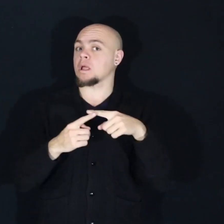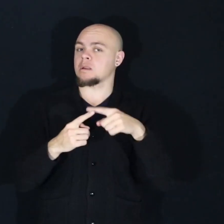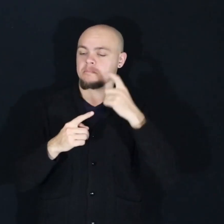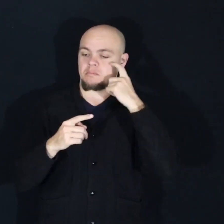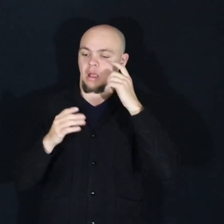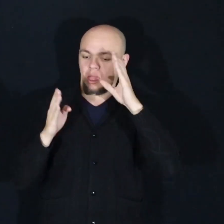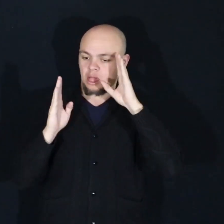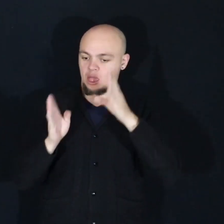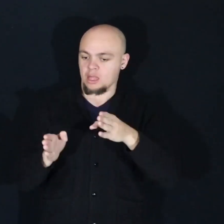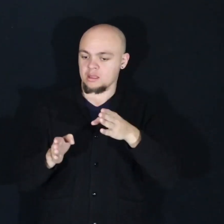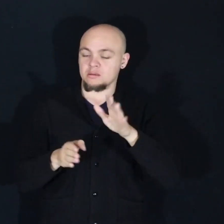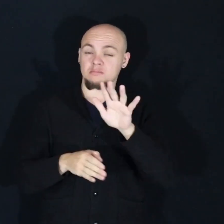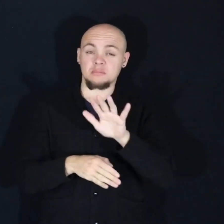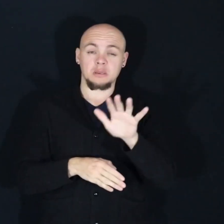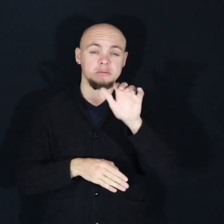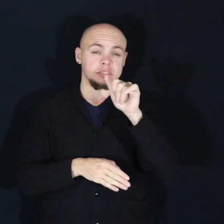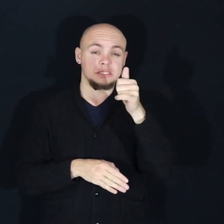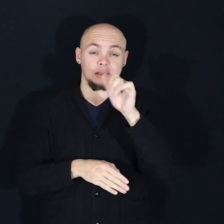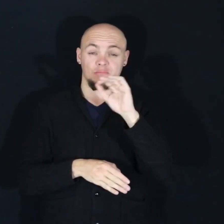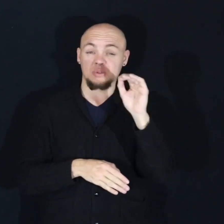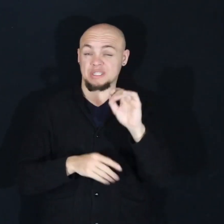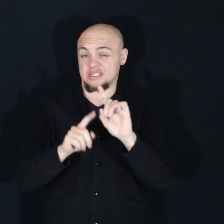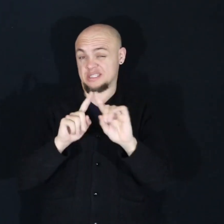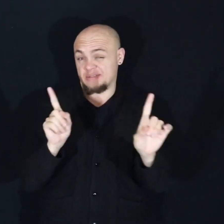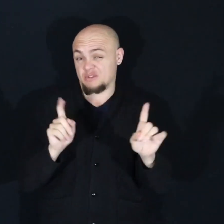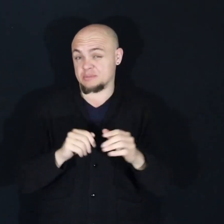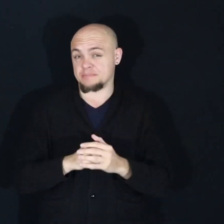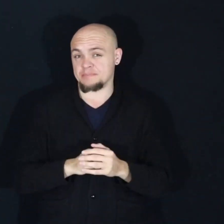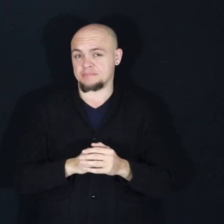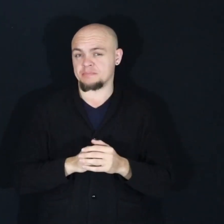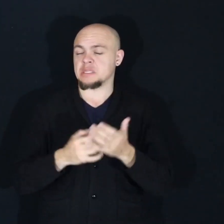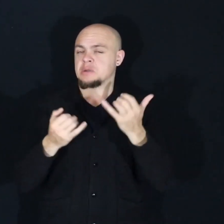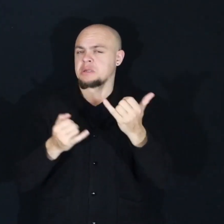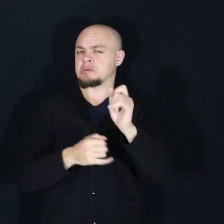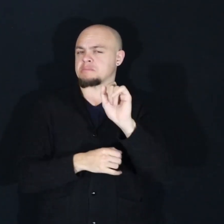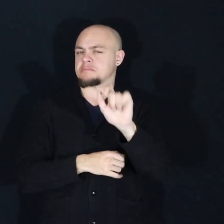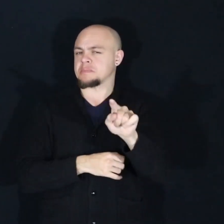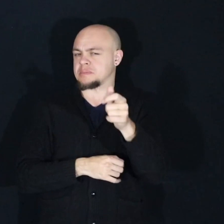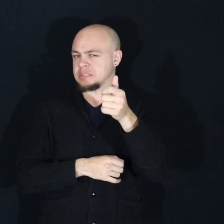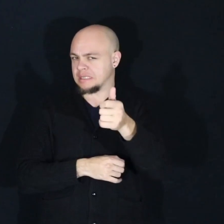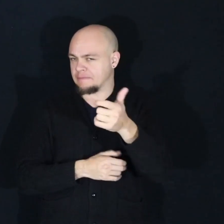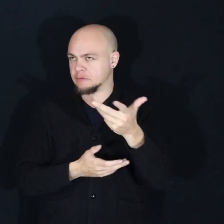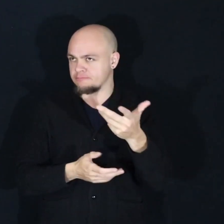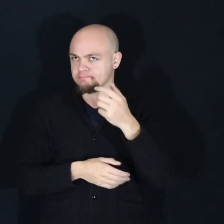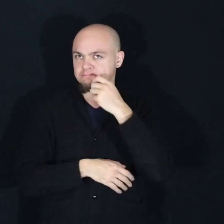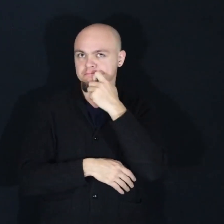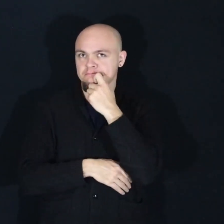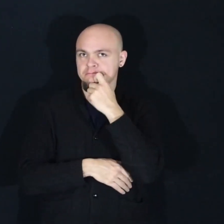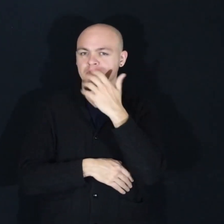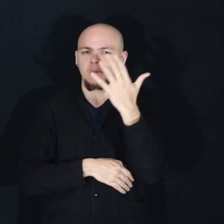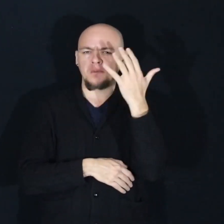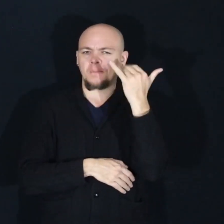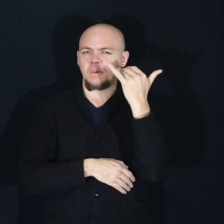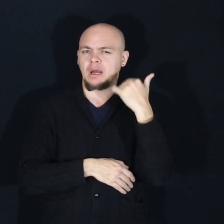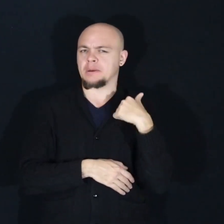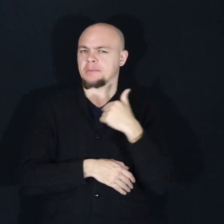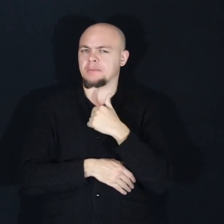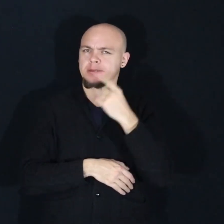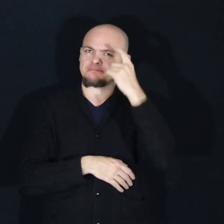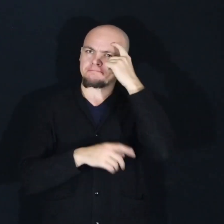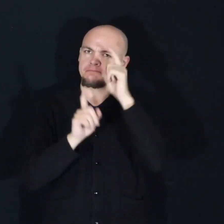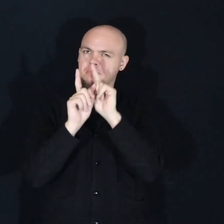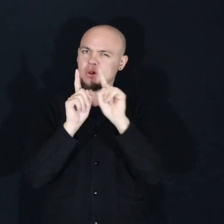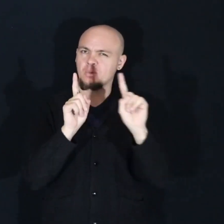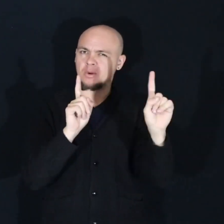about a solid 10% difference. So let's ask ourselves the question, why exactly do we mind